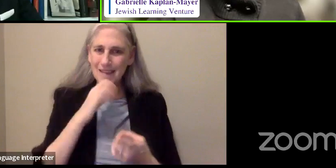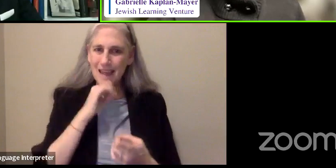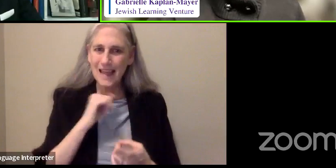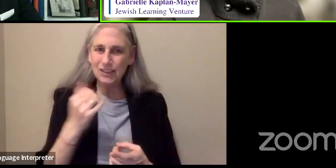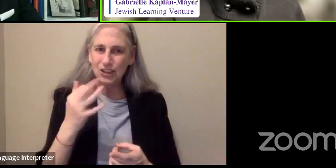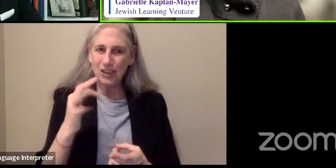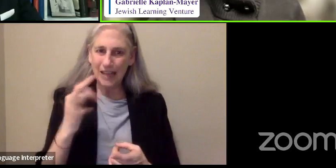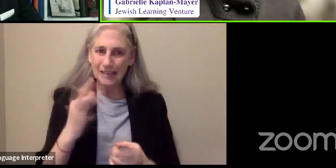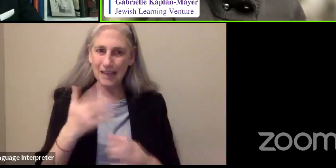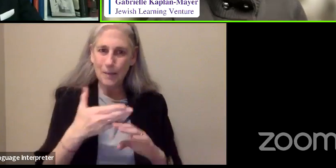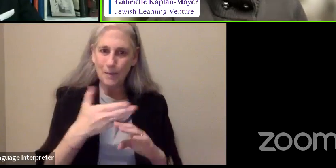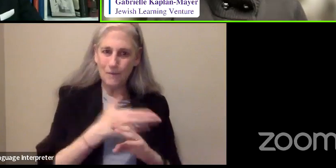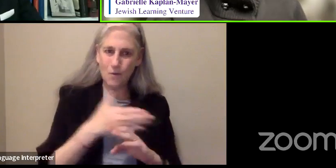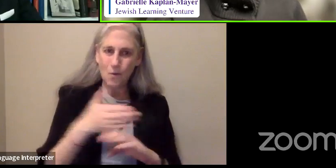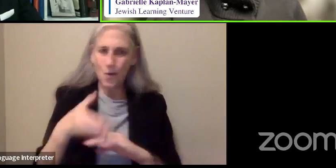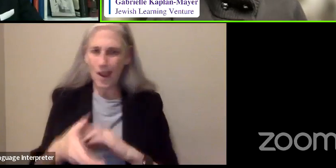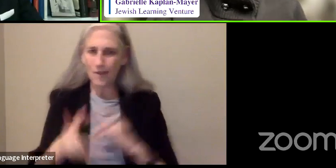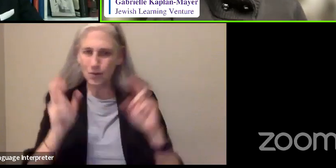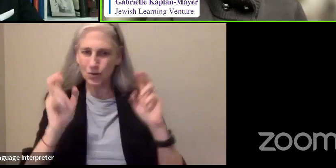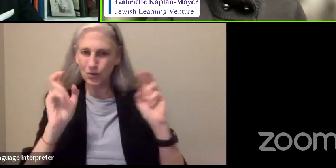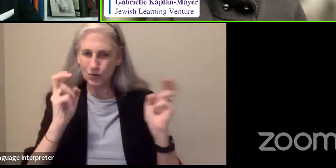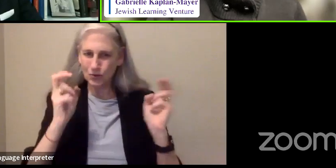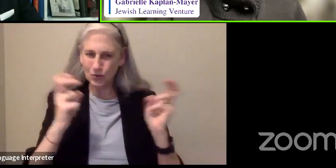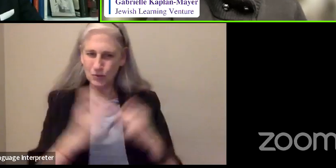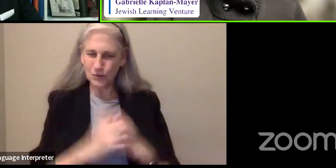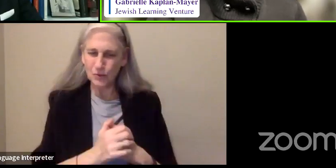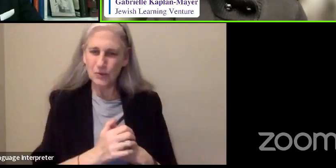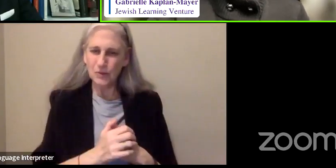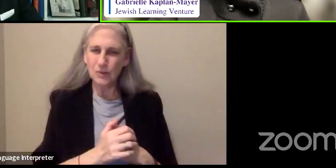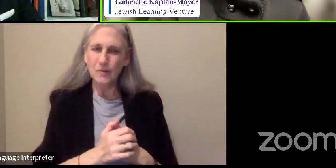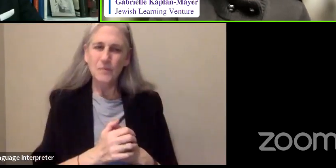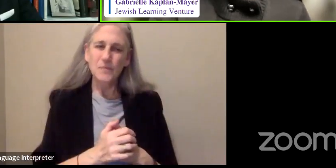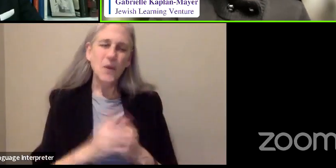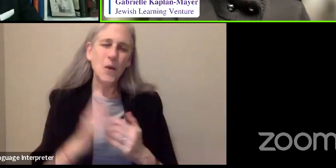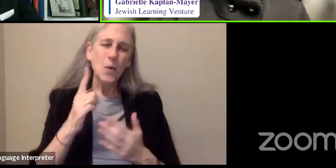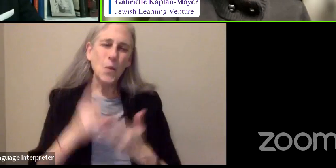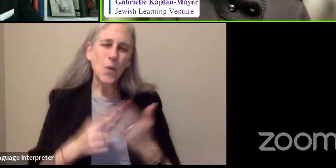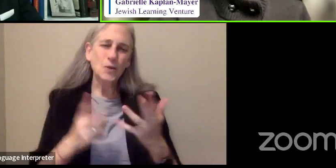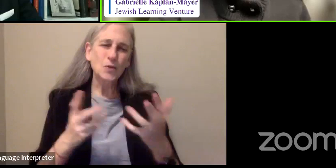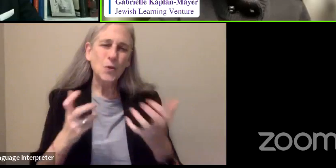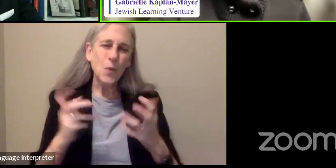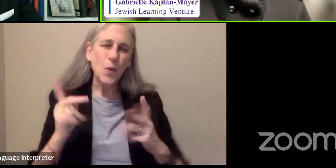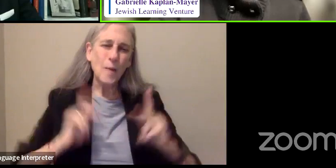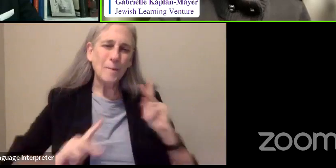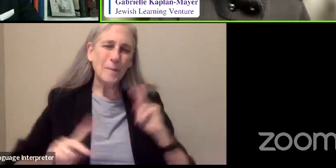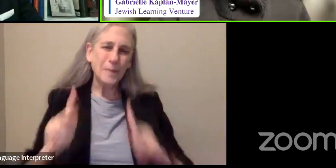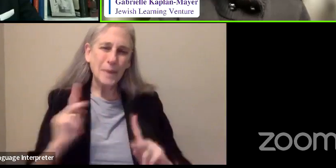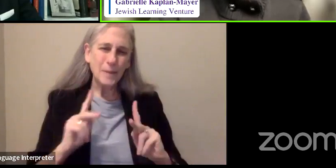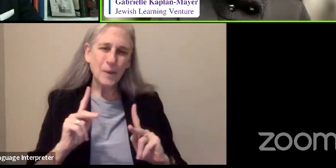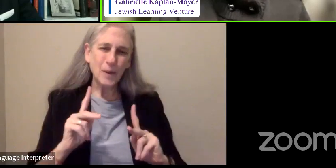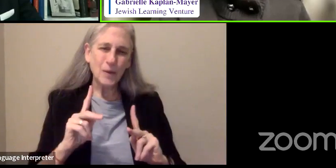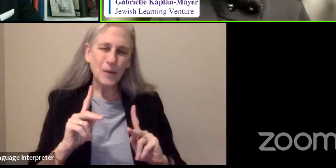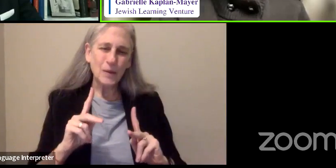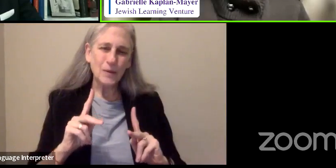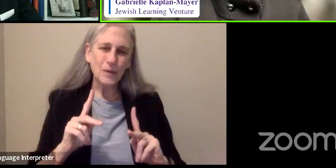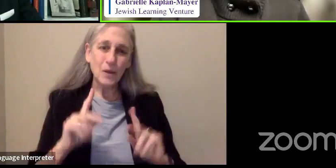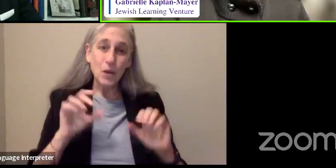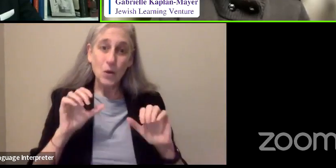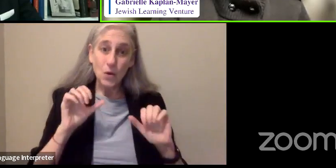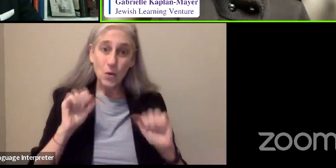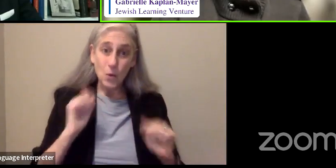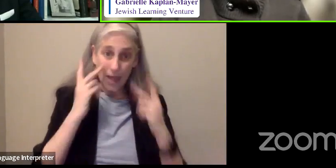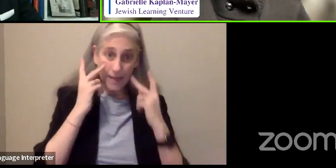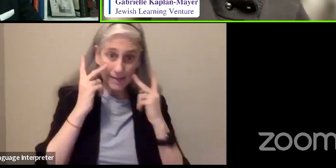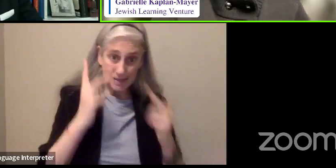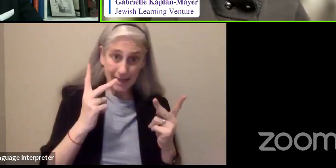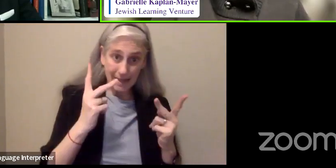a before and after. And so, what is it that you want people who see to know about people